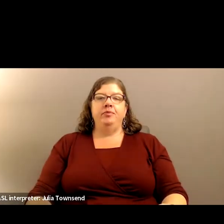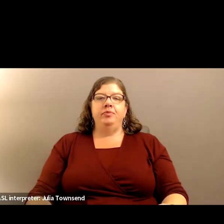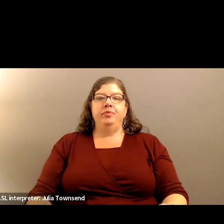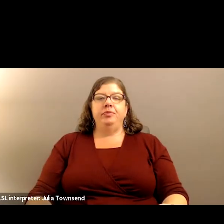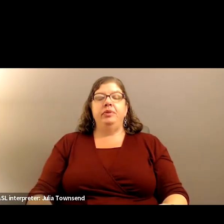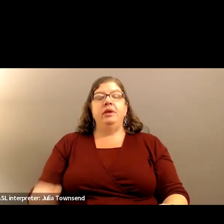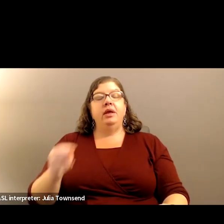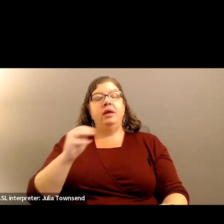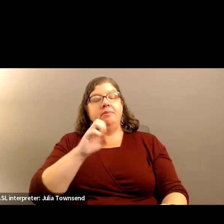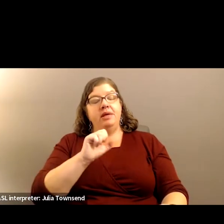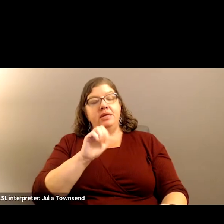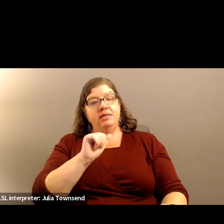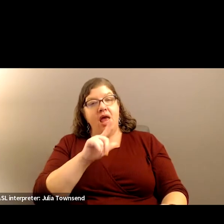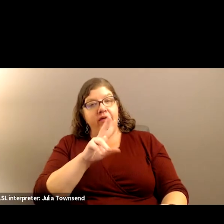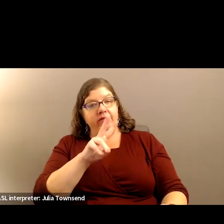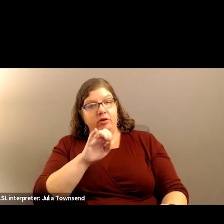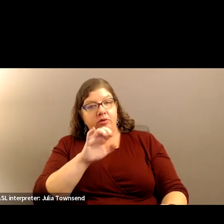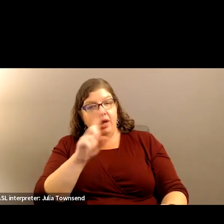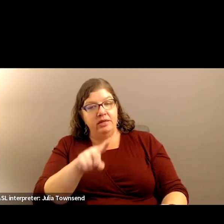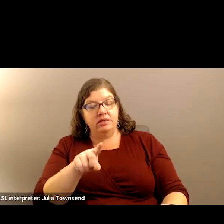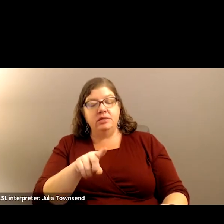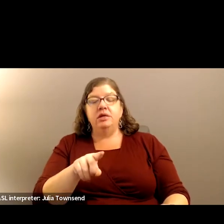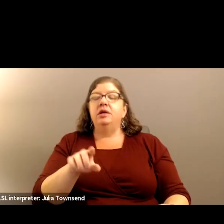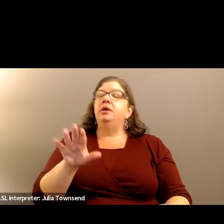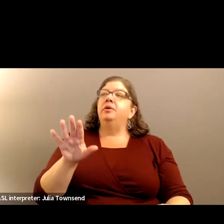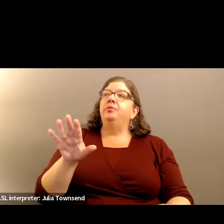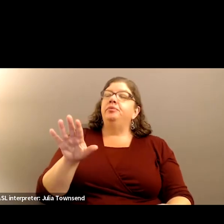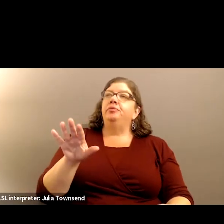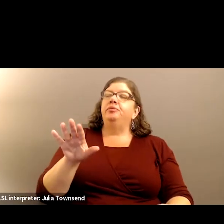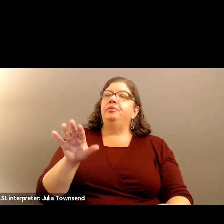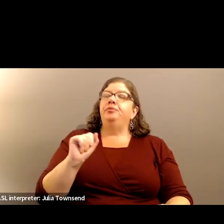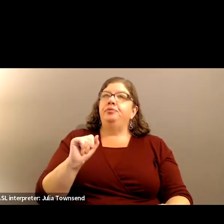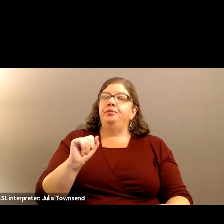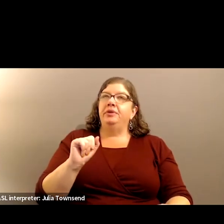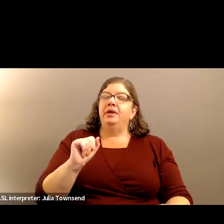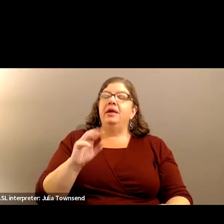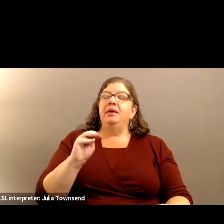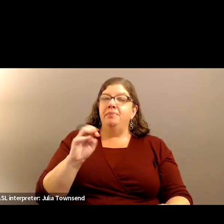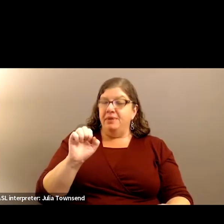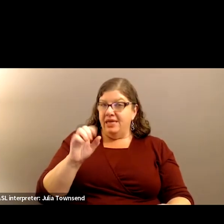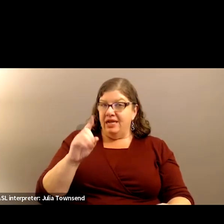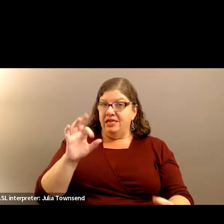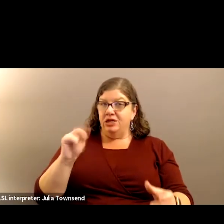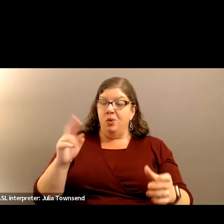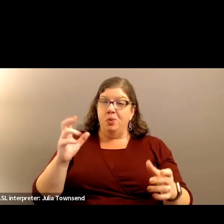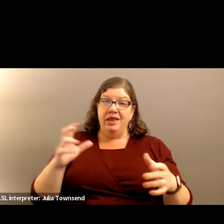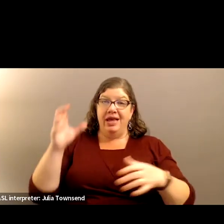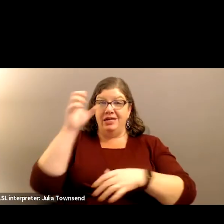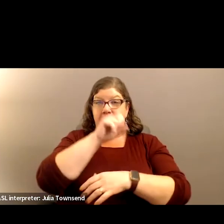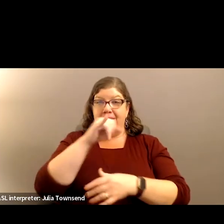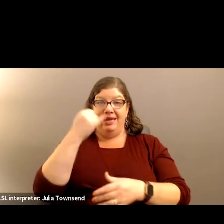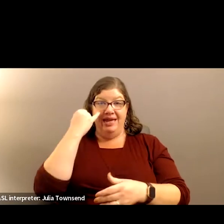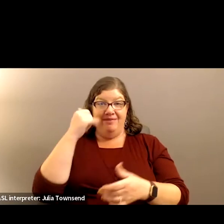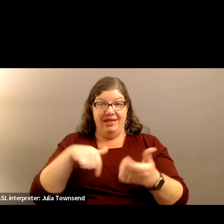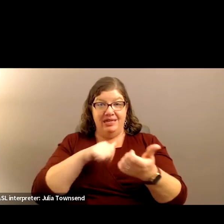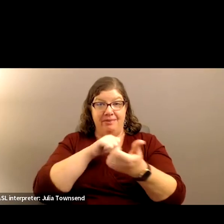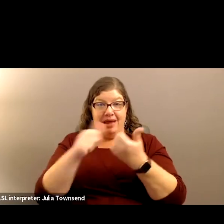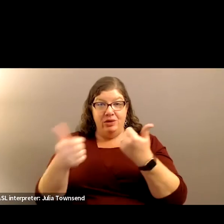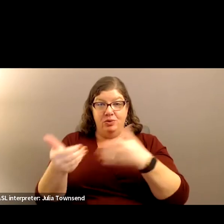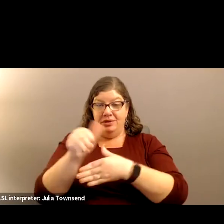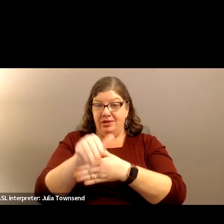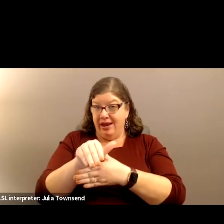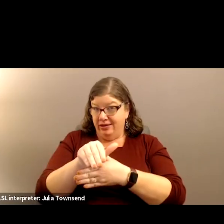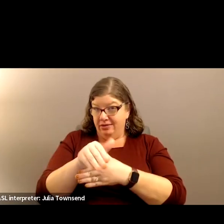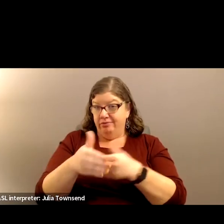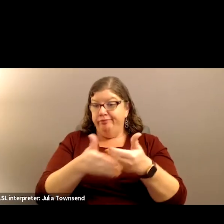Ms. Elvers. Dr. Beck you, or Ms. Edison, with the assumption that if this passes tonight,